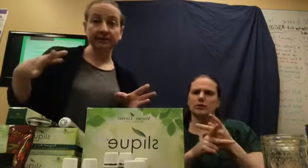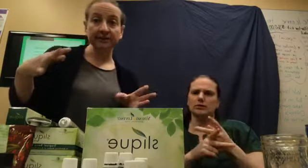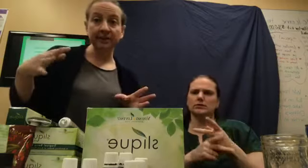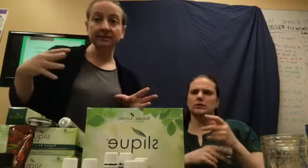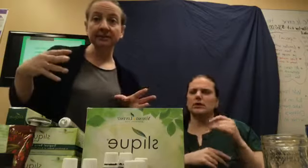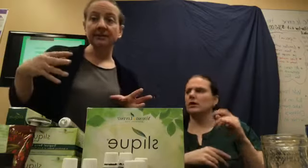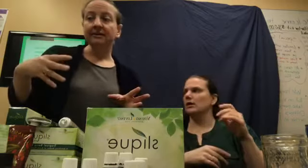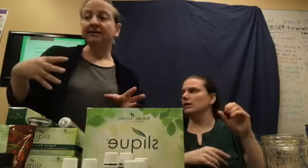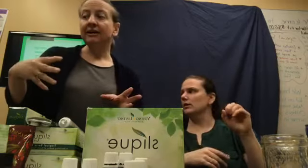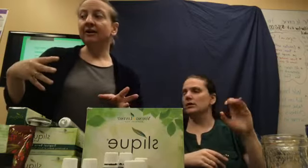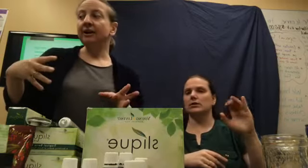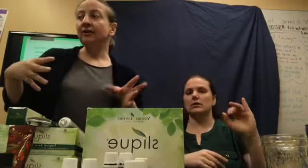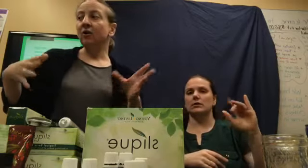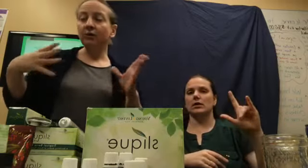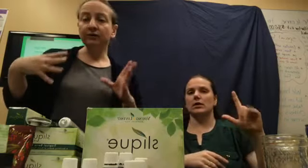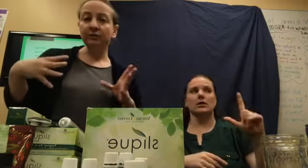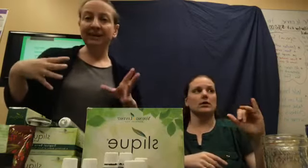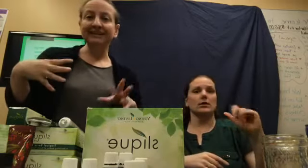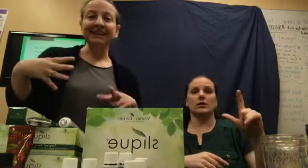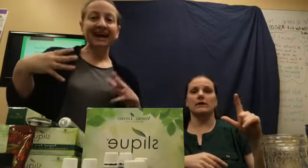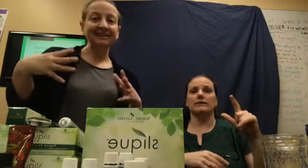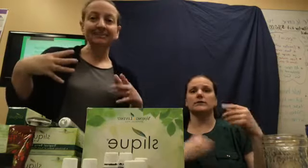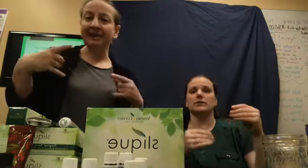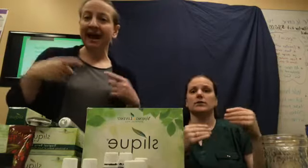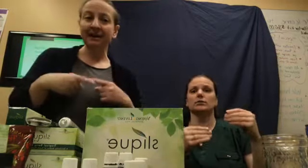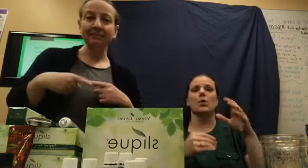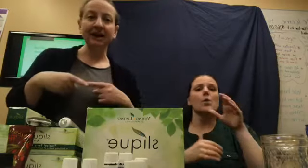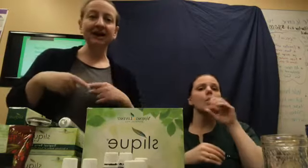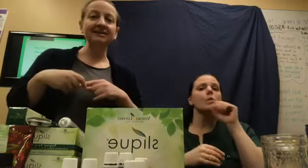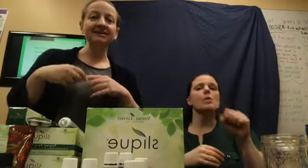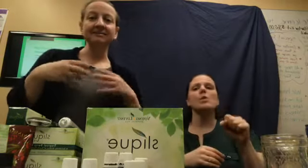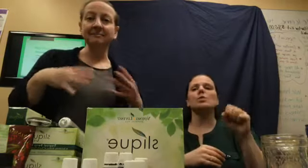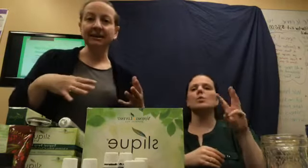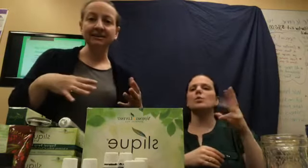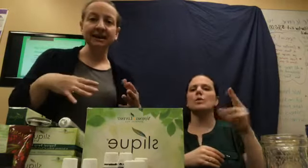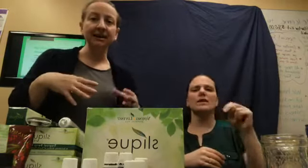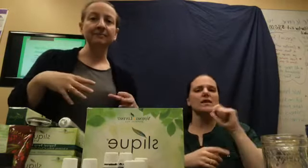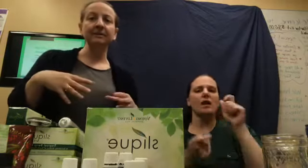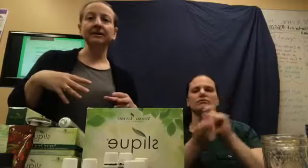Cells. They are an older wheat that hasn't been hybridized. And, messed up. And,